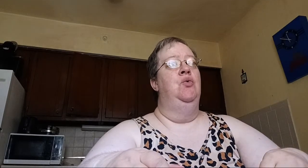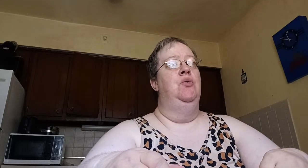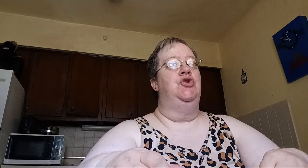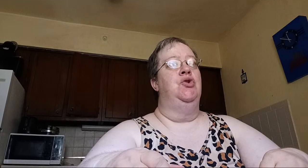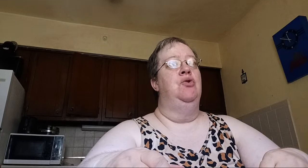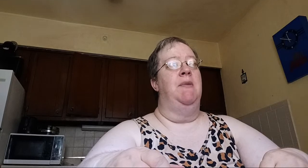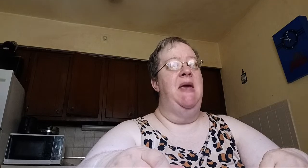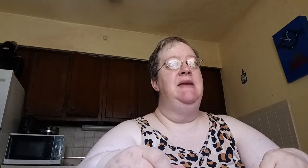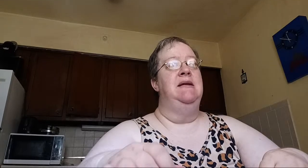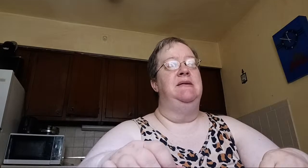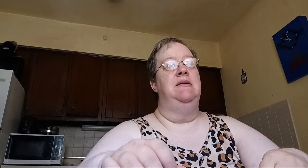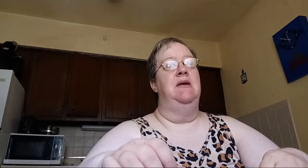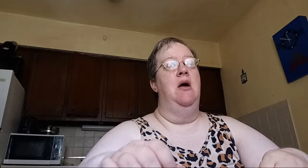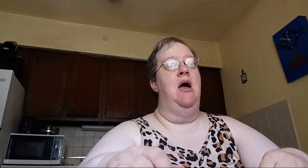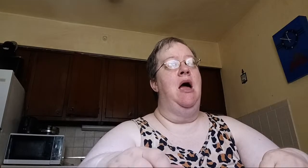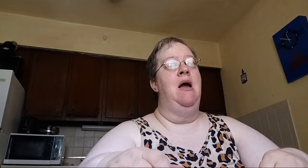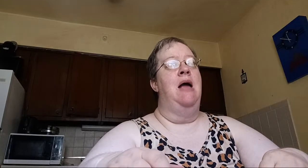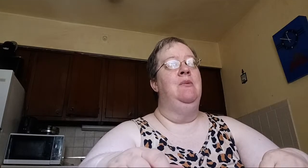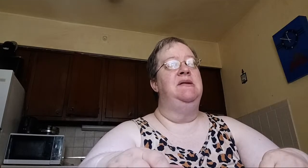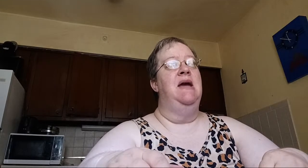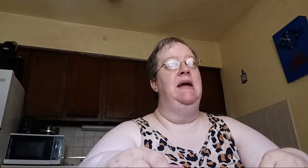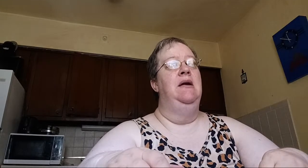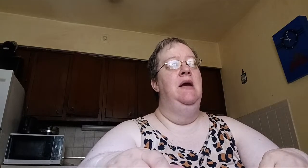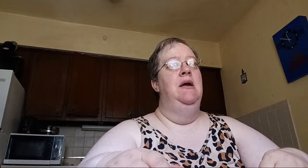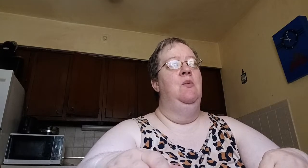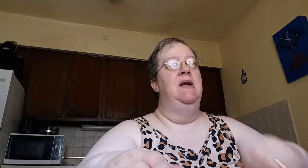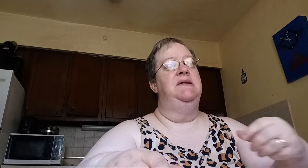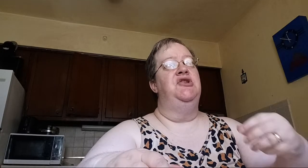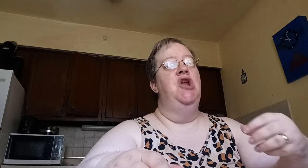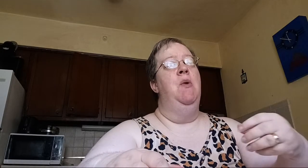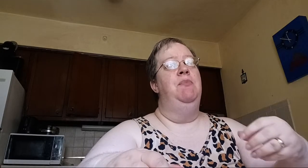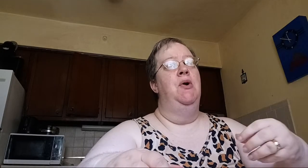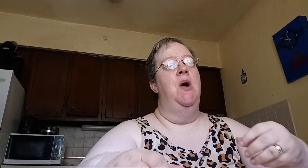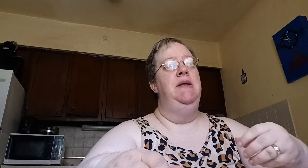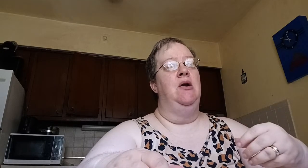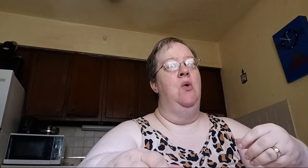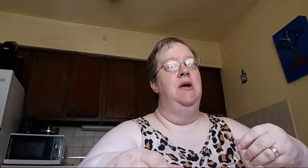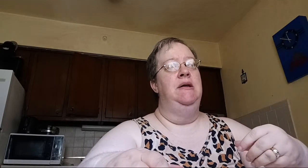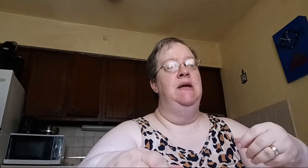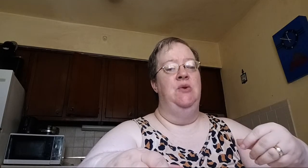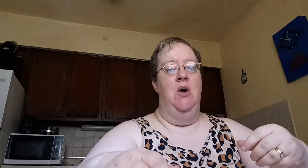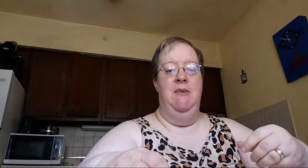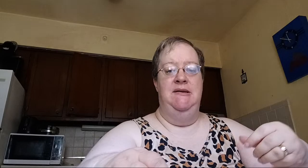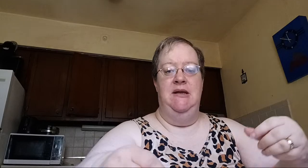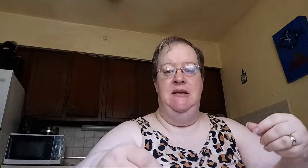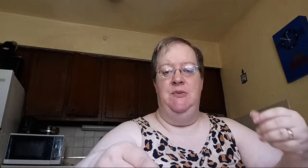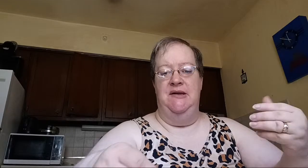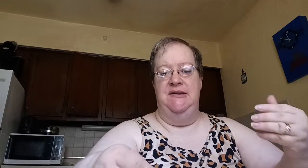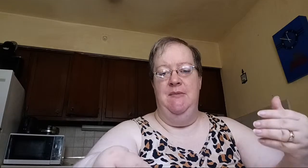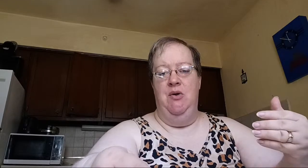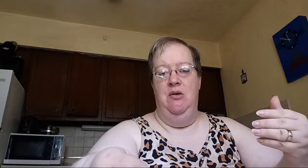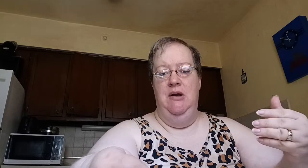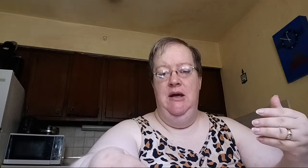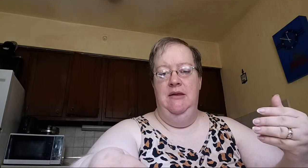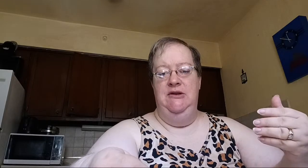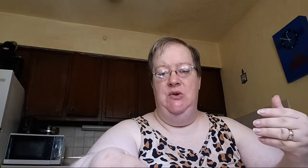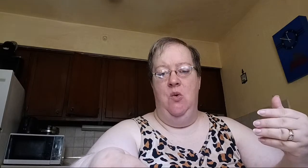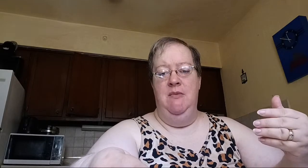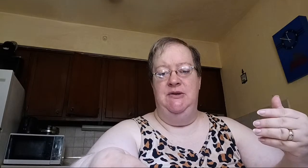True repentance, I would say. When it says no one put on his ornaments, this was a symbol. These ornaments were